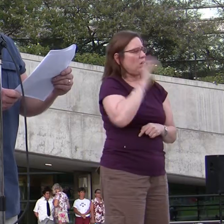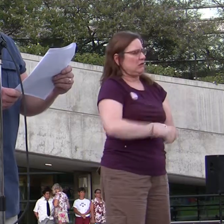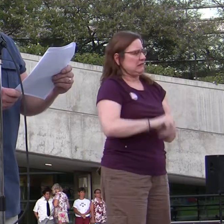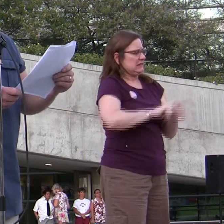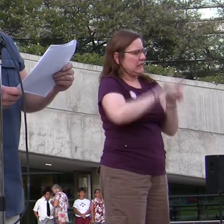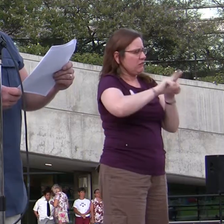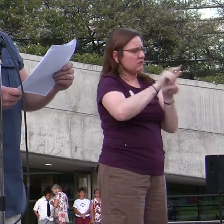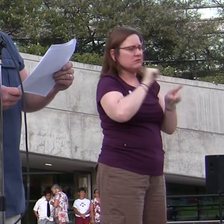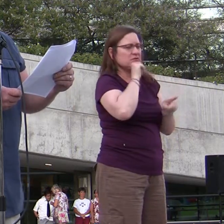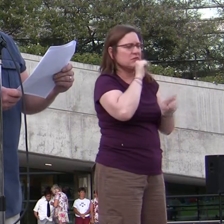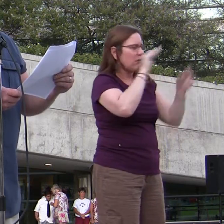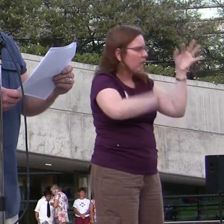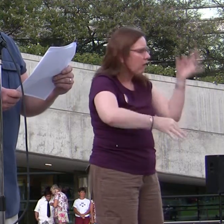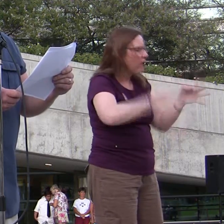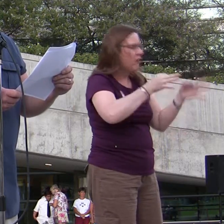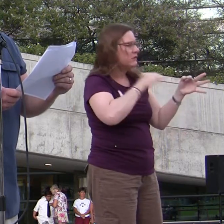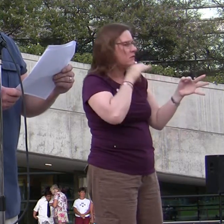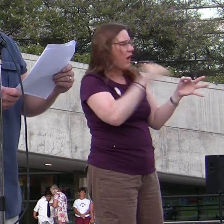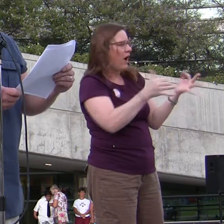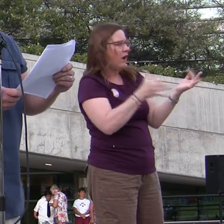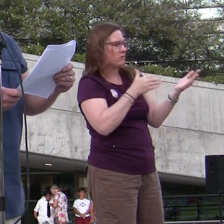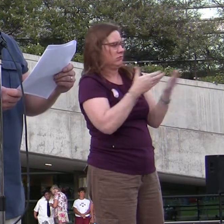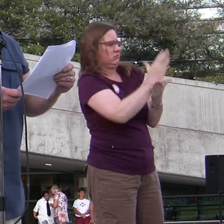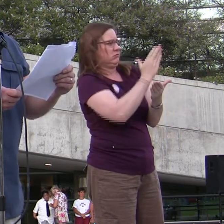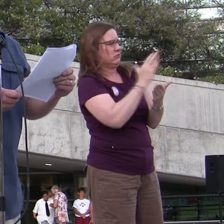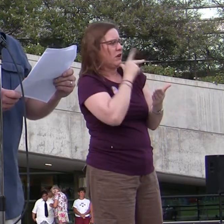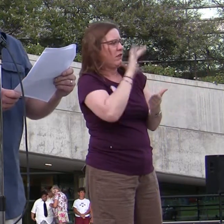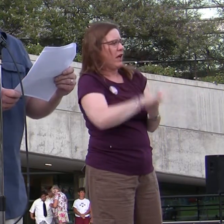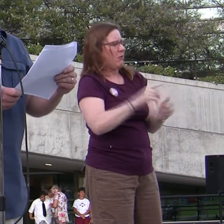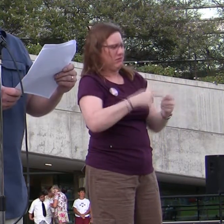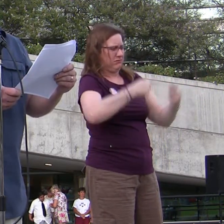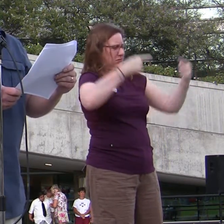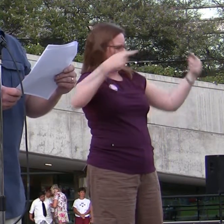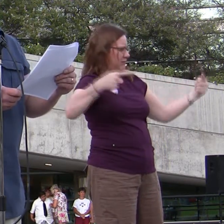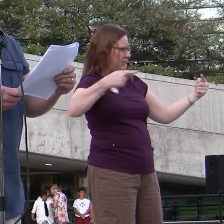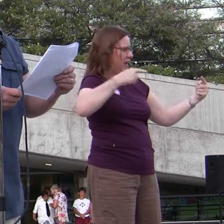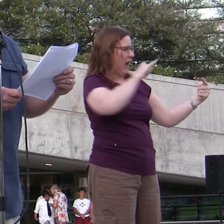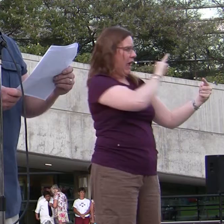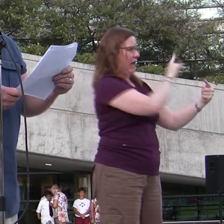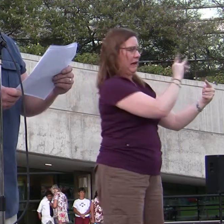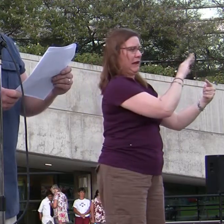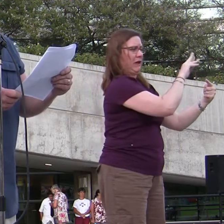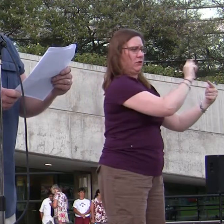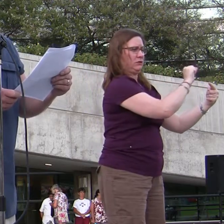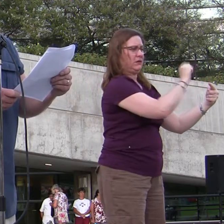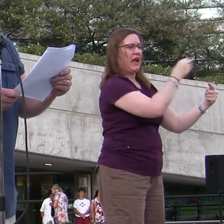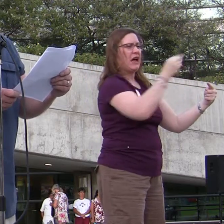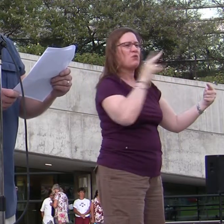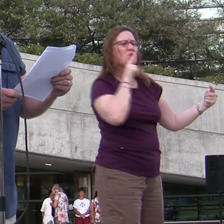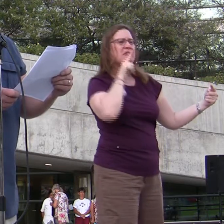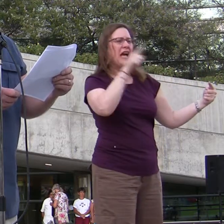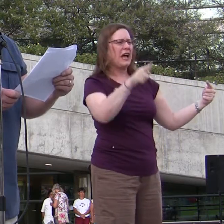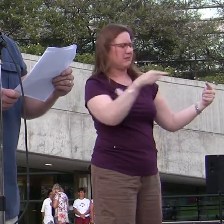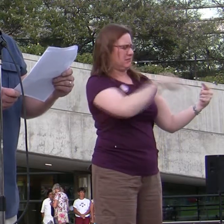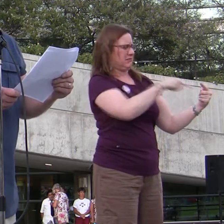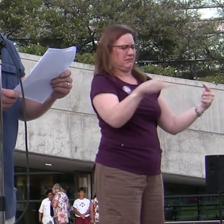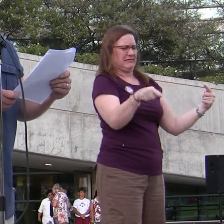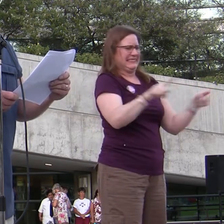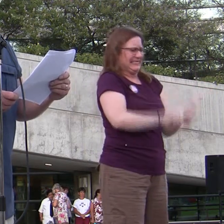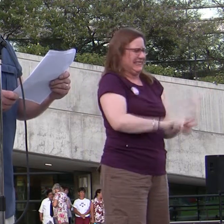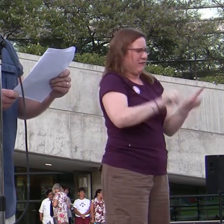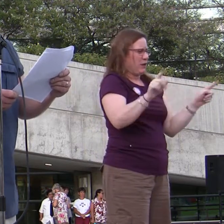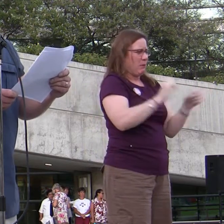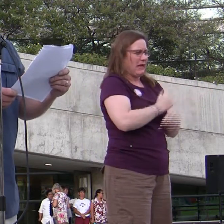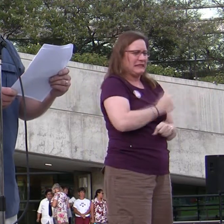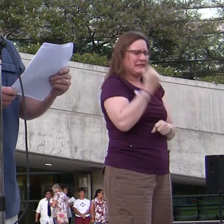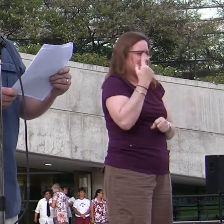government, as I noticed the disparity between the ideals of this nation and the reality, I tried to make sense. I tried to make it